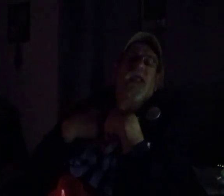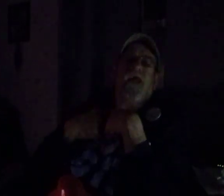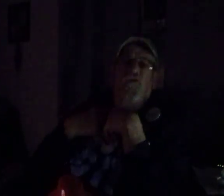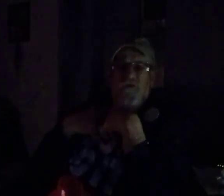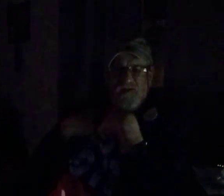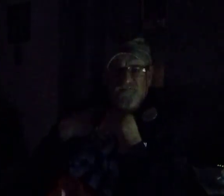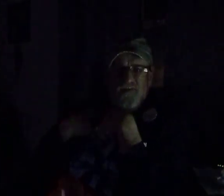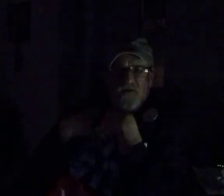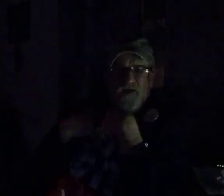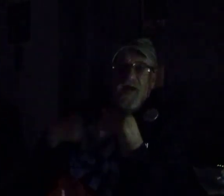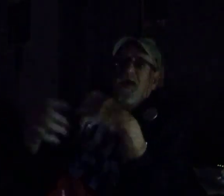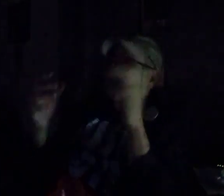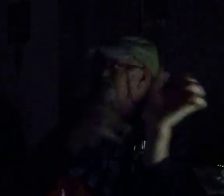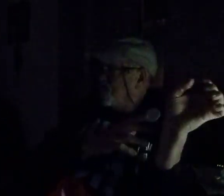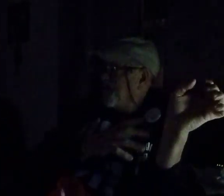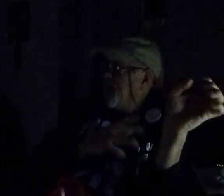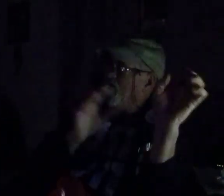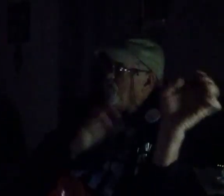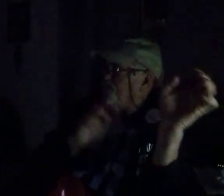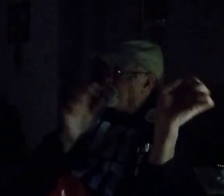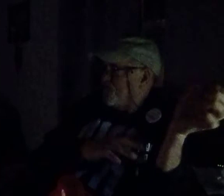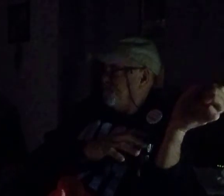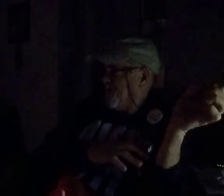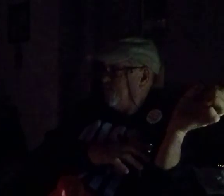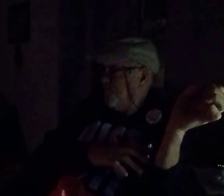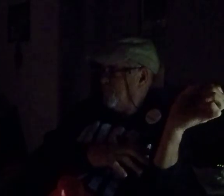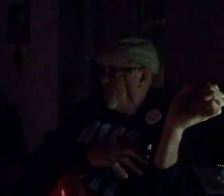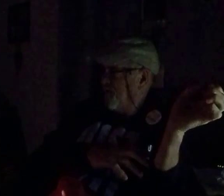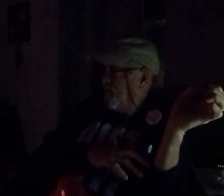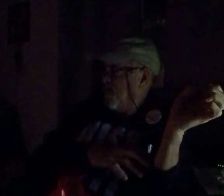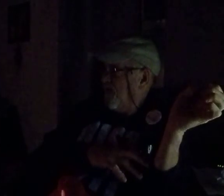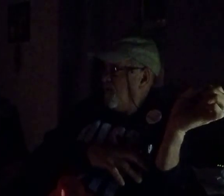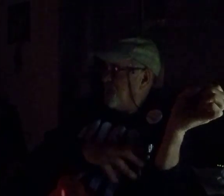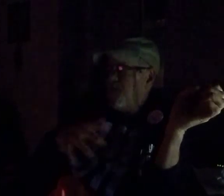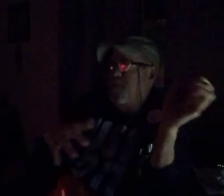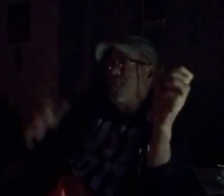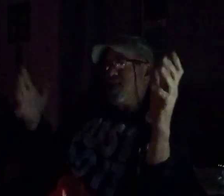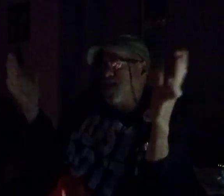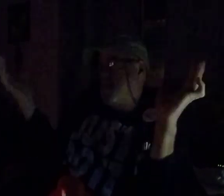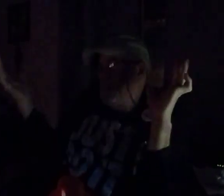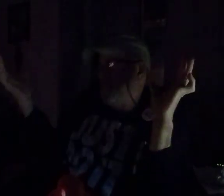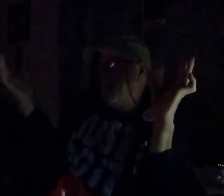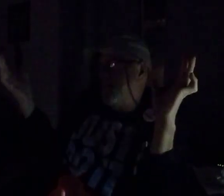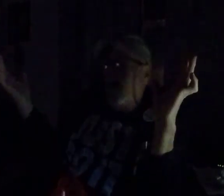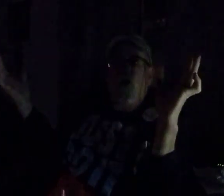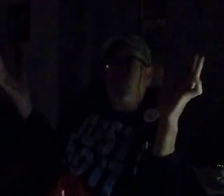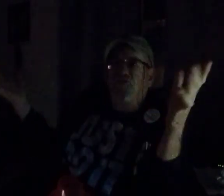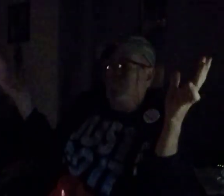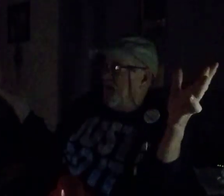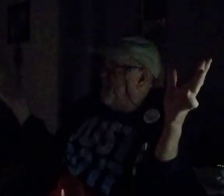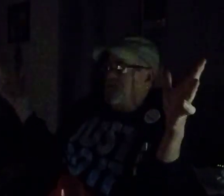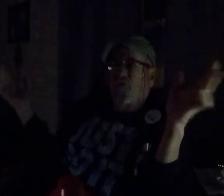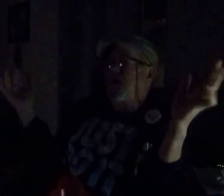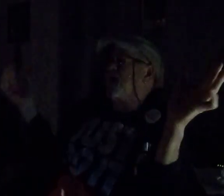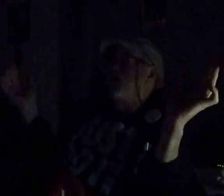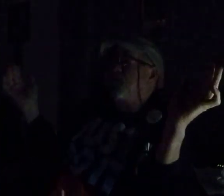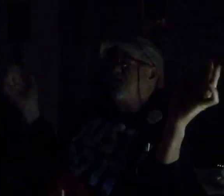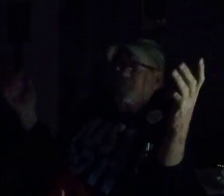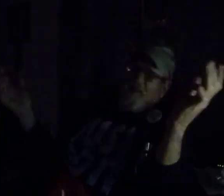handle events. Yesterday, it was interesting. But, I always went, everywhere I go, come on,